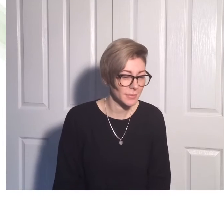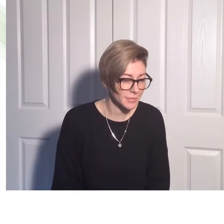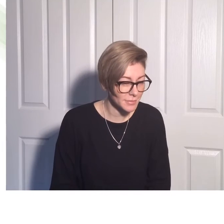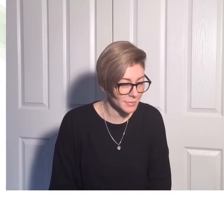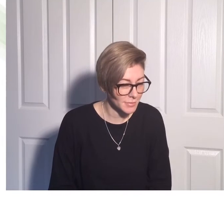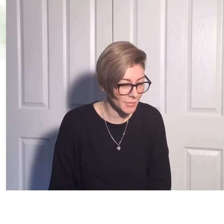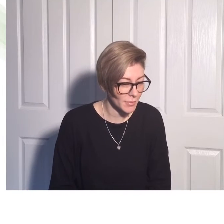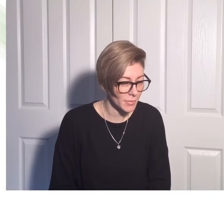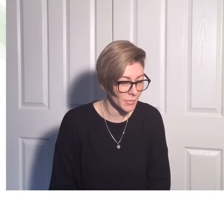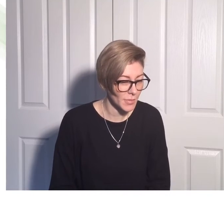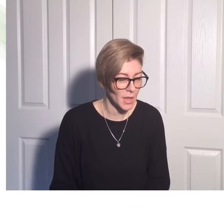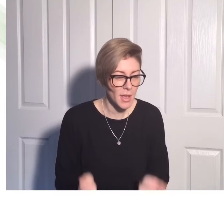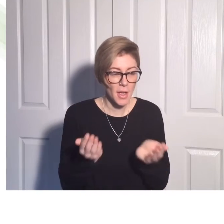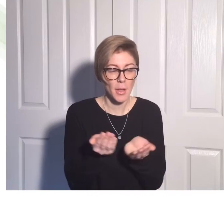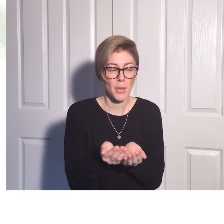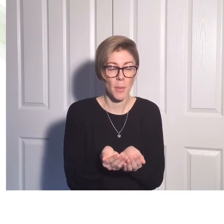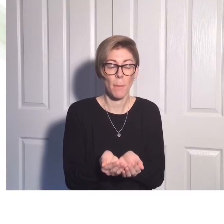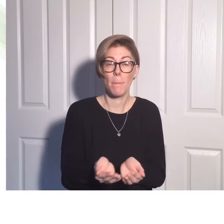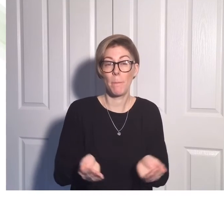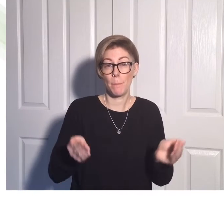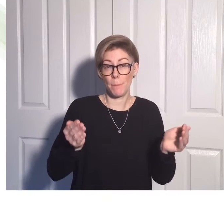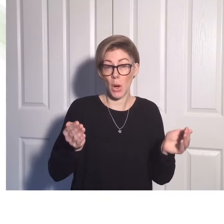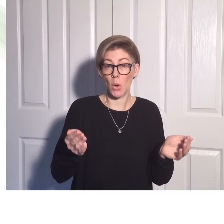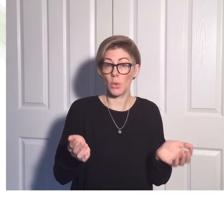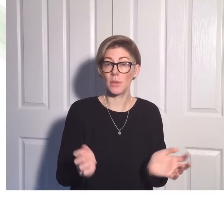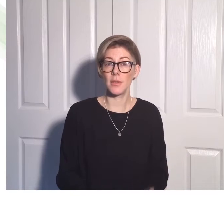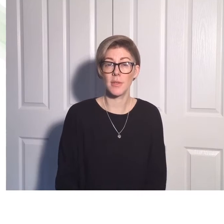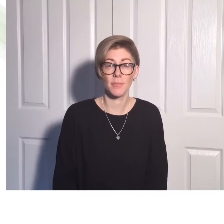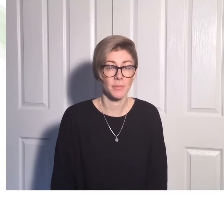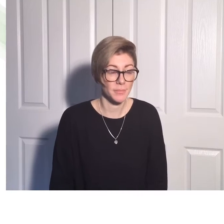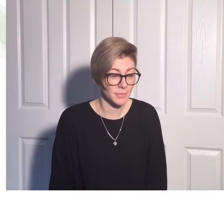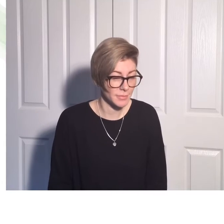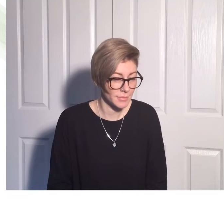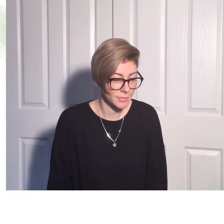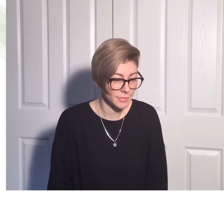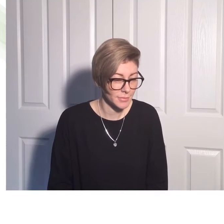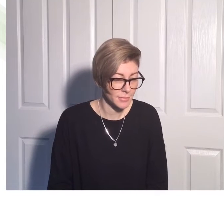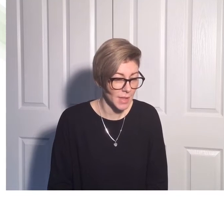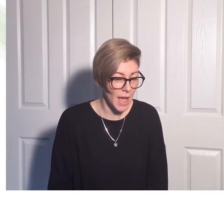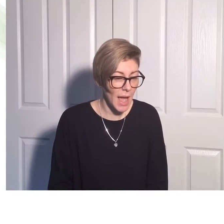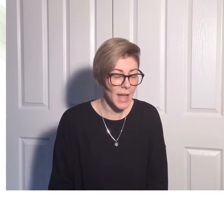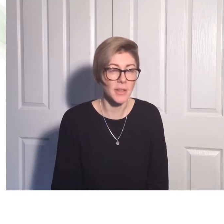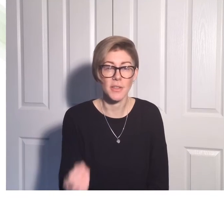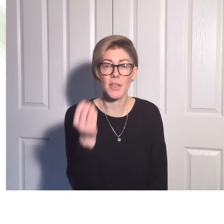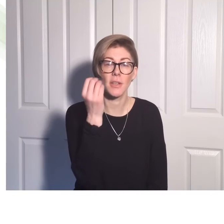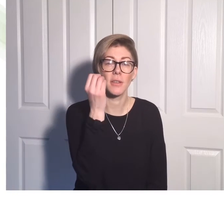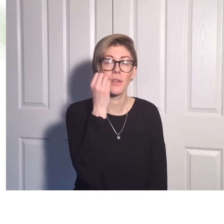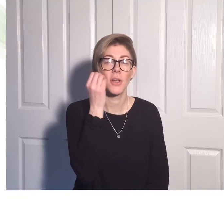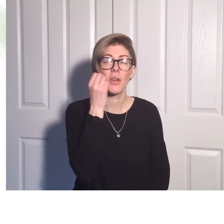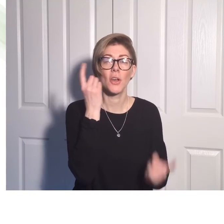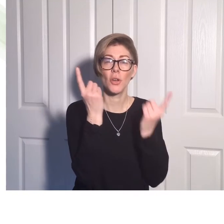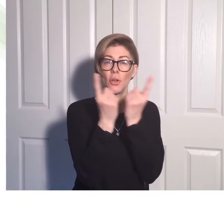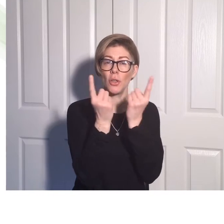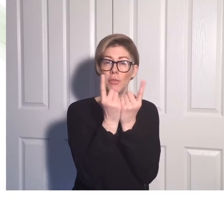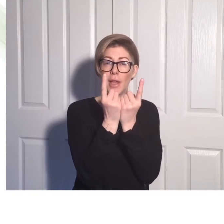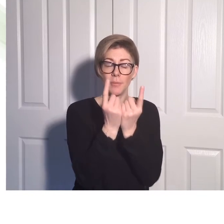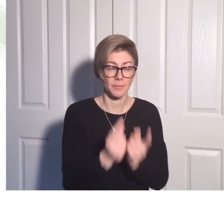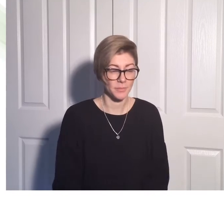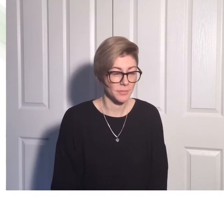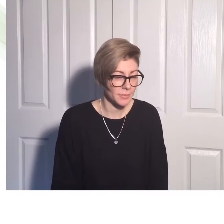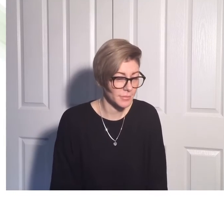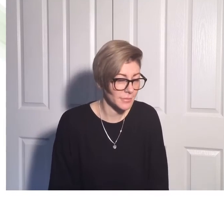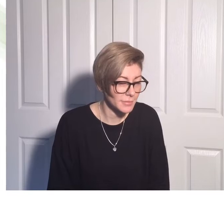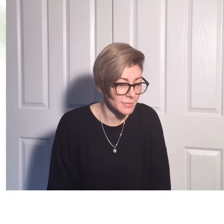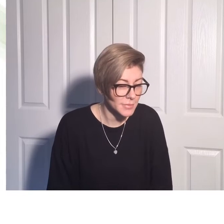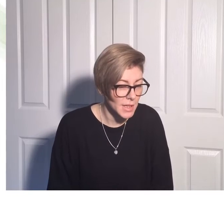bowls and cutlery.